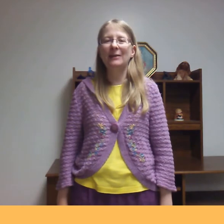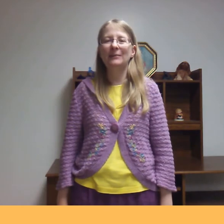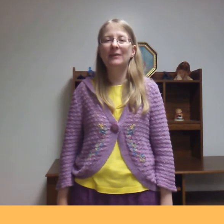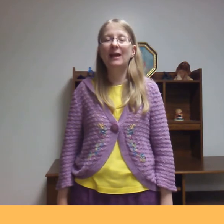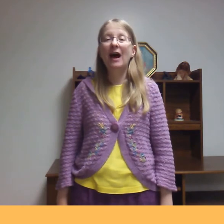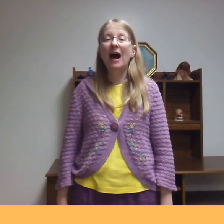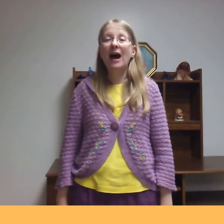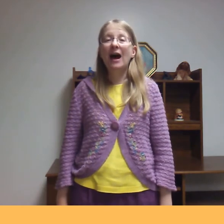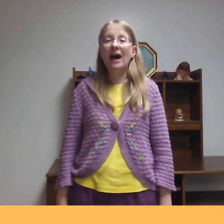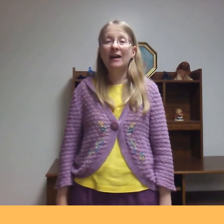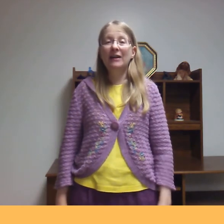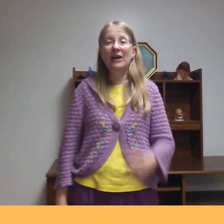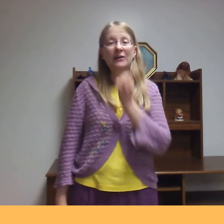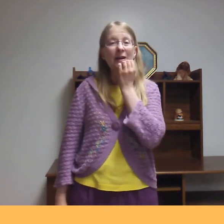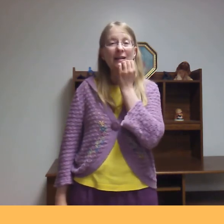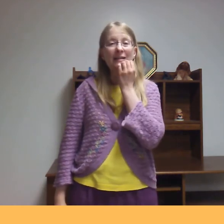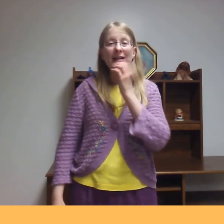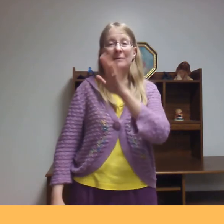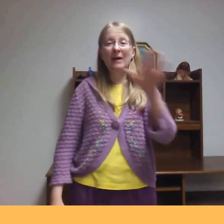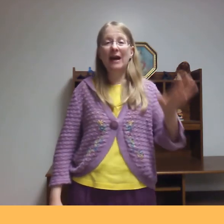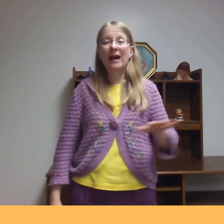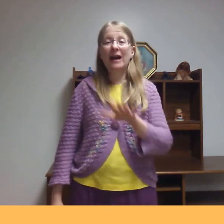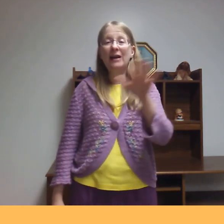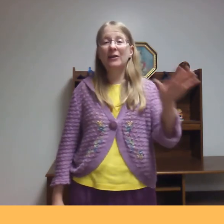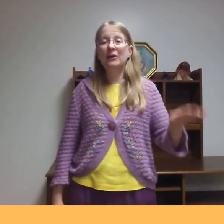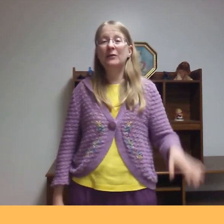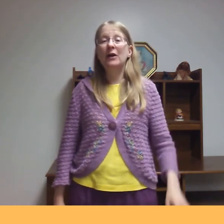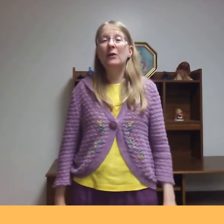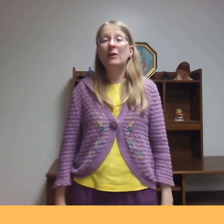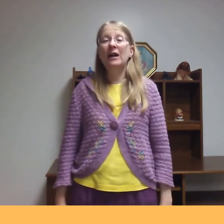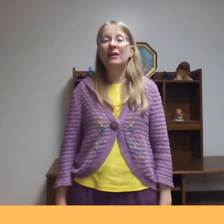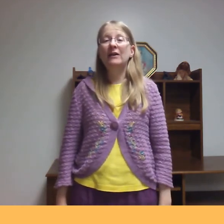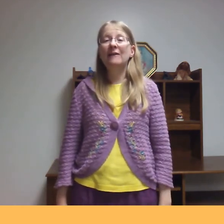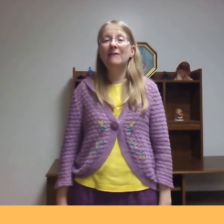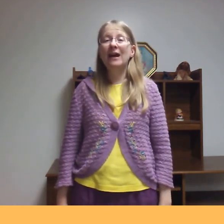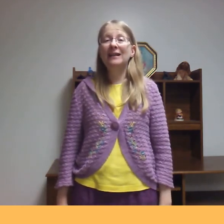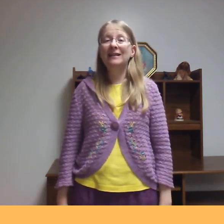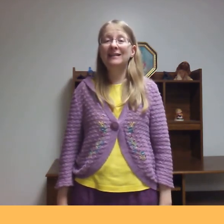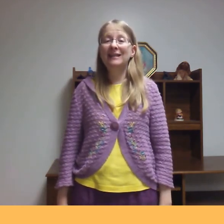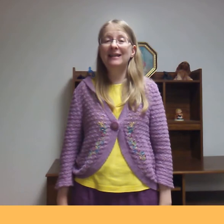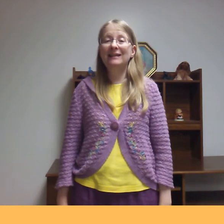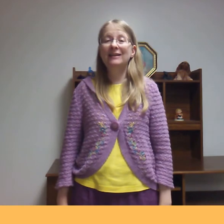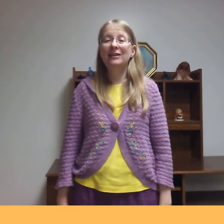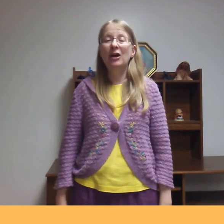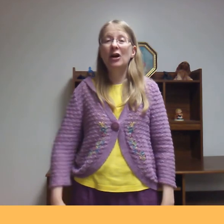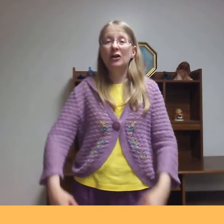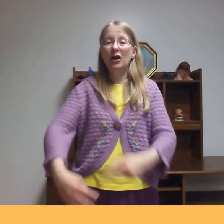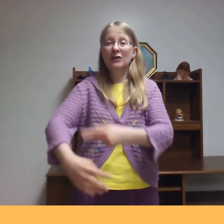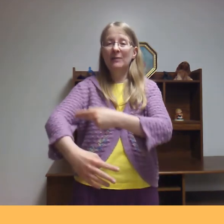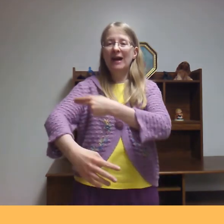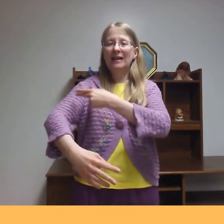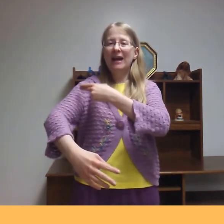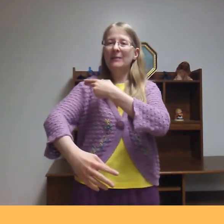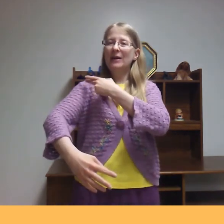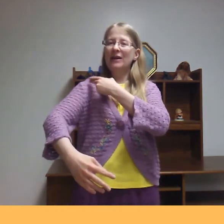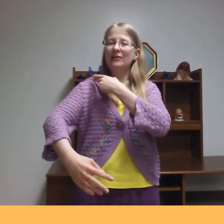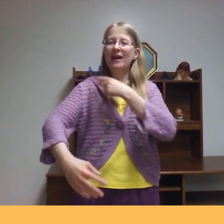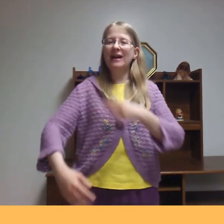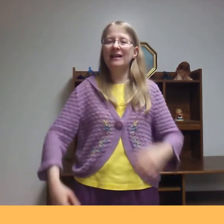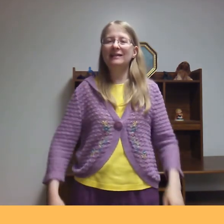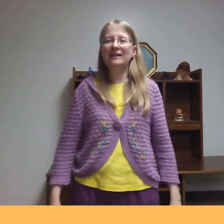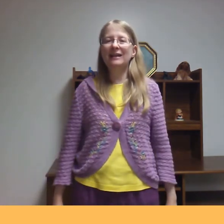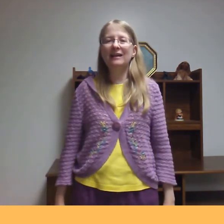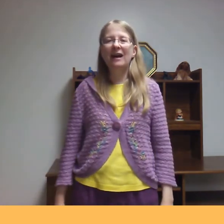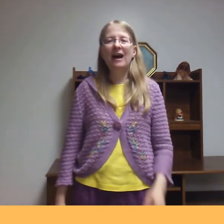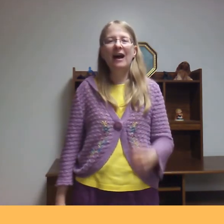Little Lamb. On the grassy meadow, where the violets seem, goes my lamb a